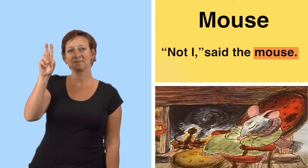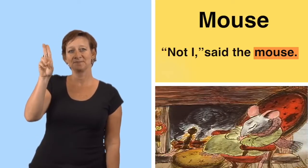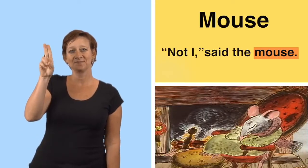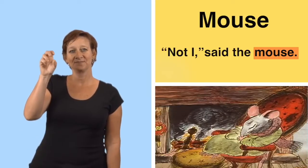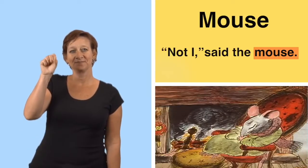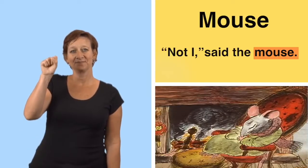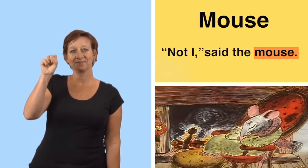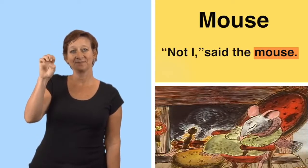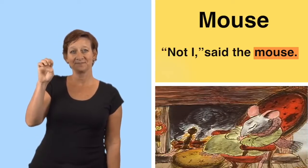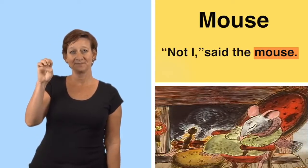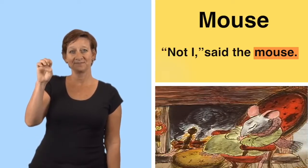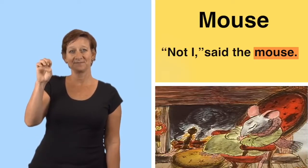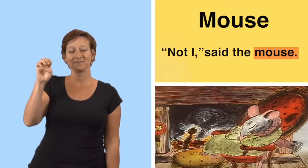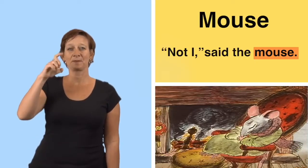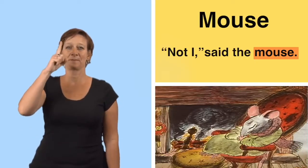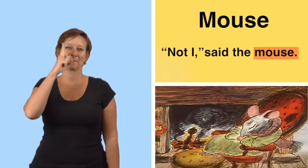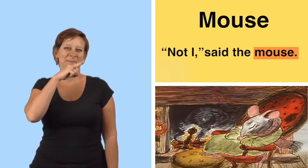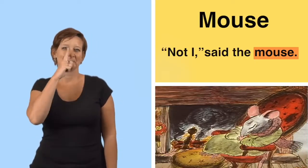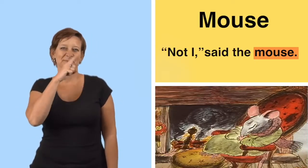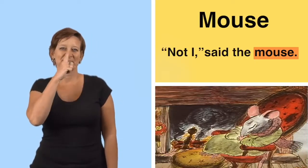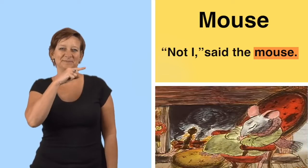mouse, mouse